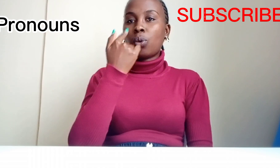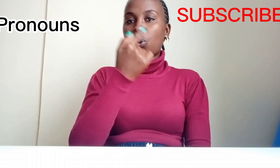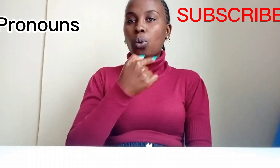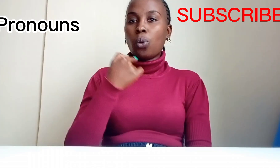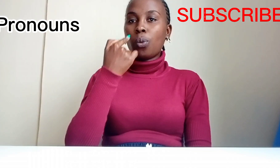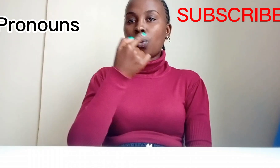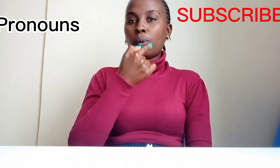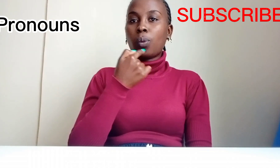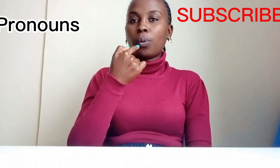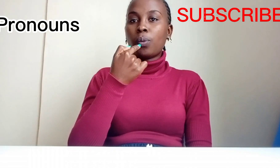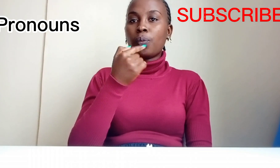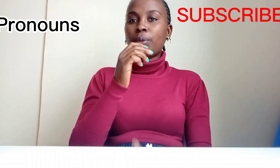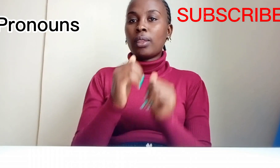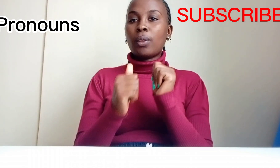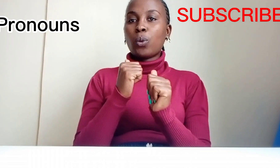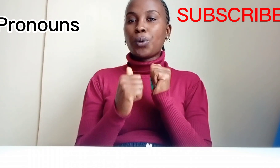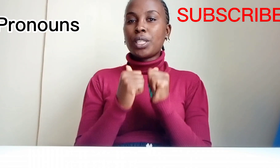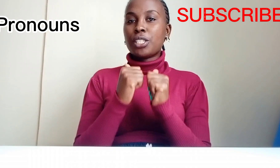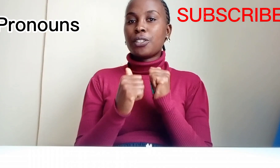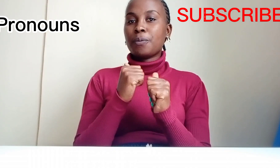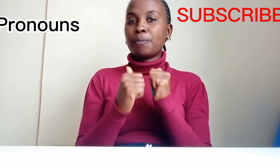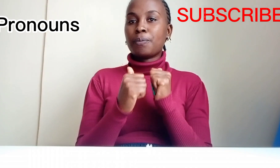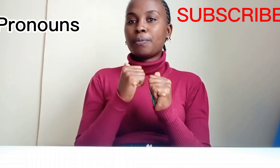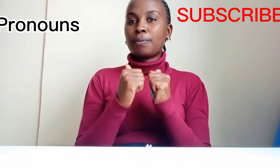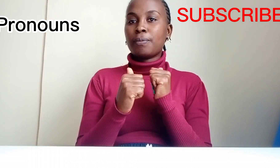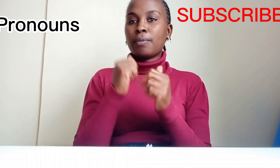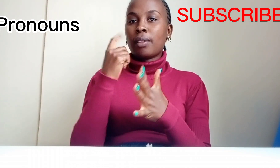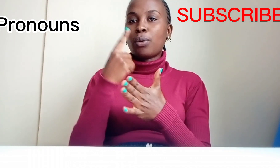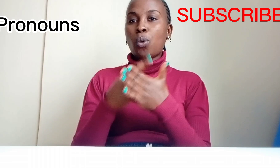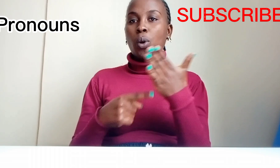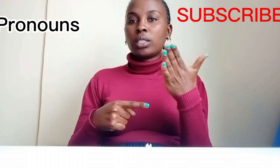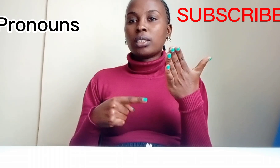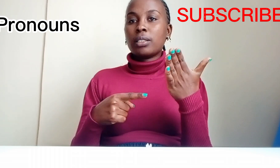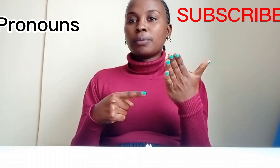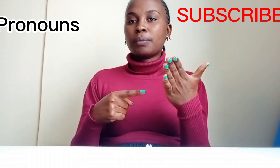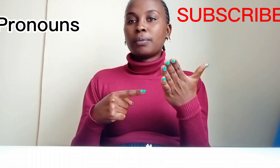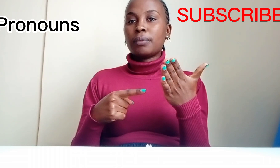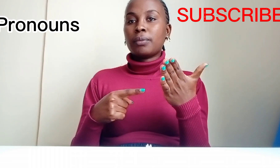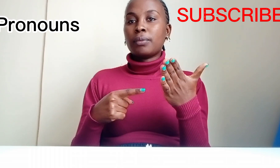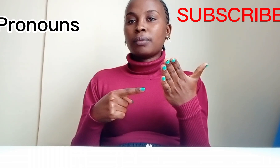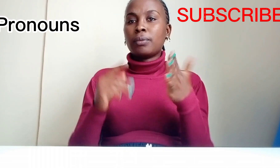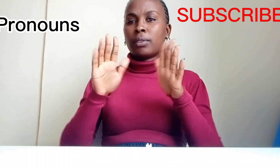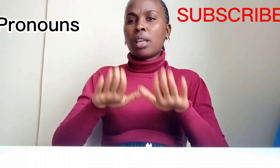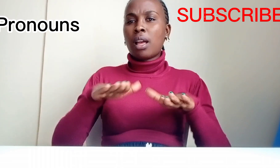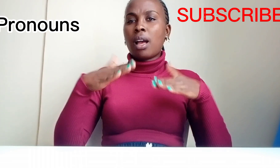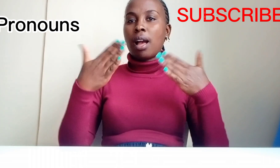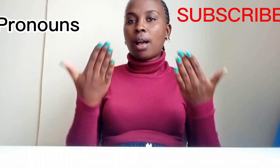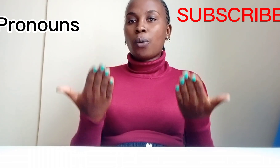who, which, which, what, what, how, How